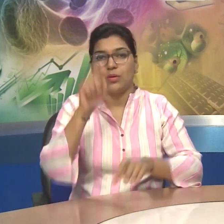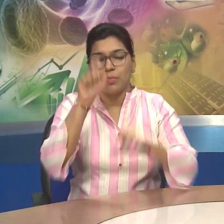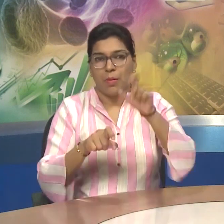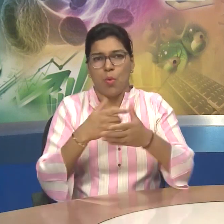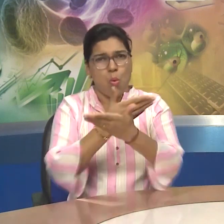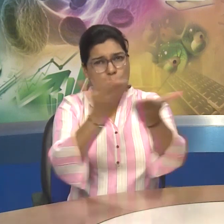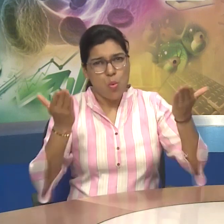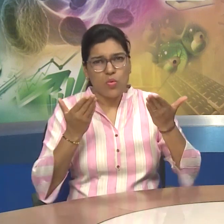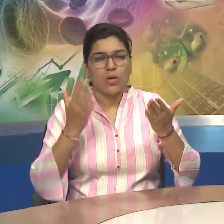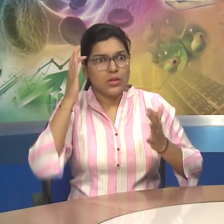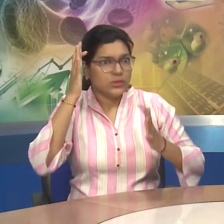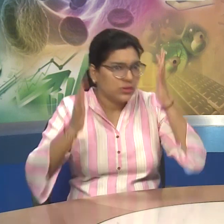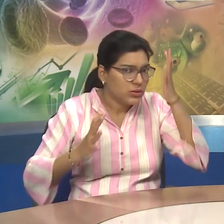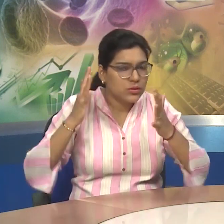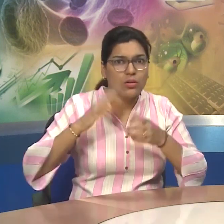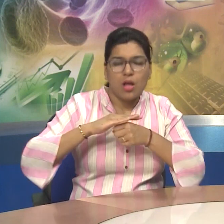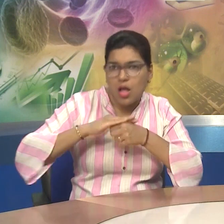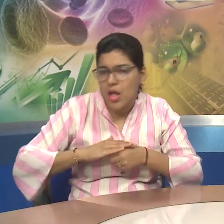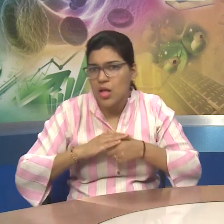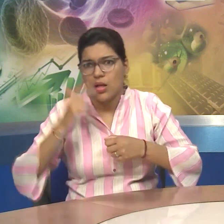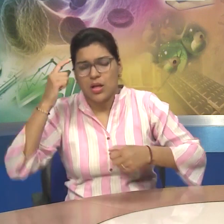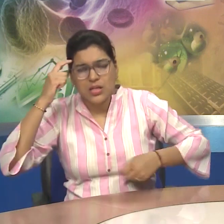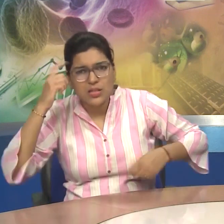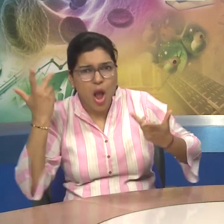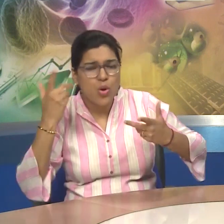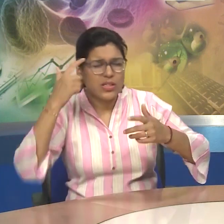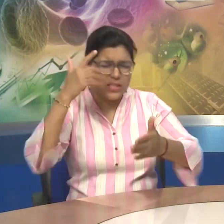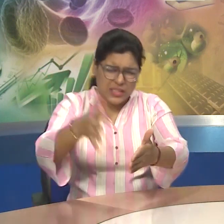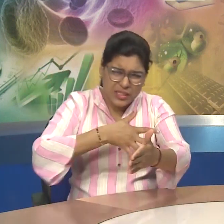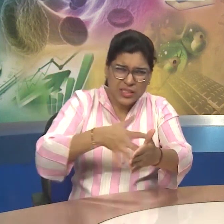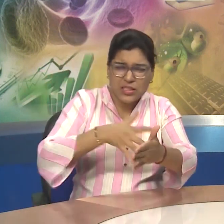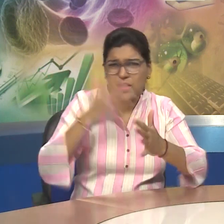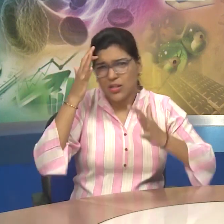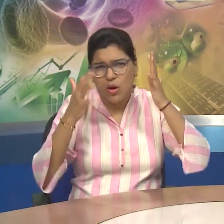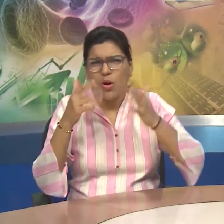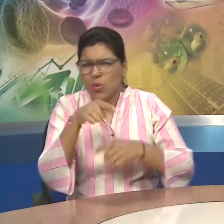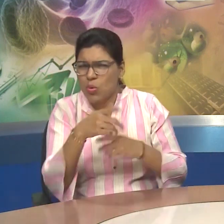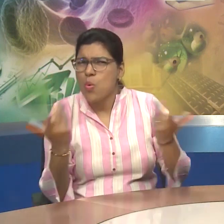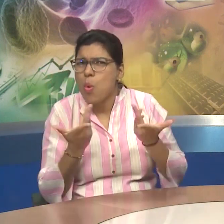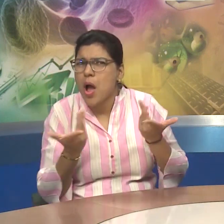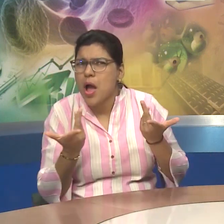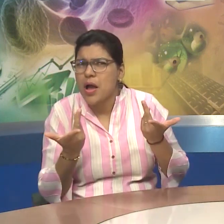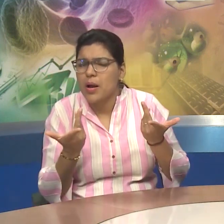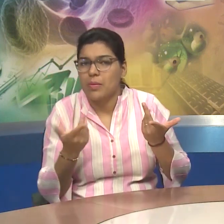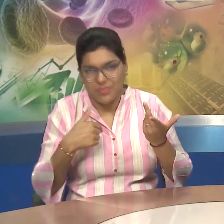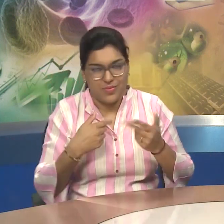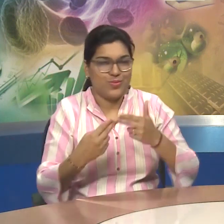I have to ask one question from all of you Why do people get